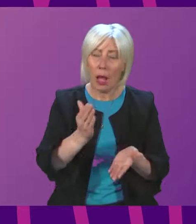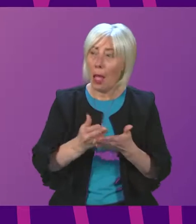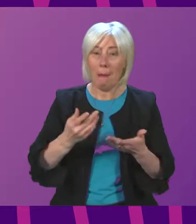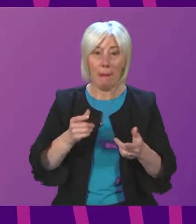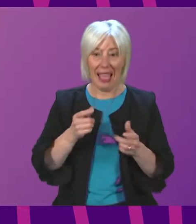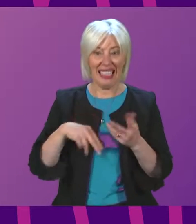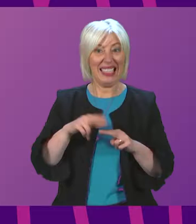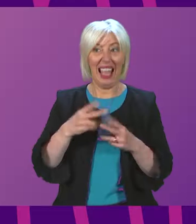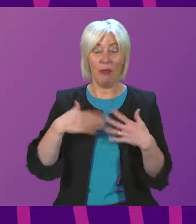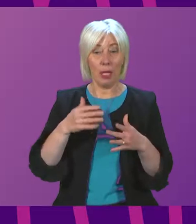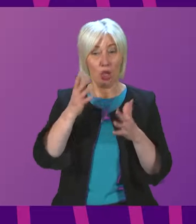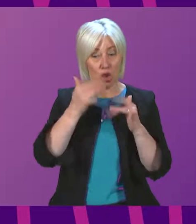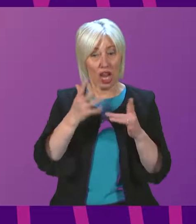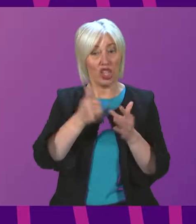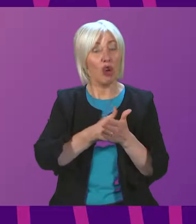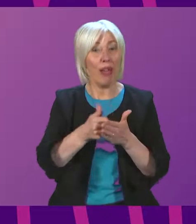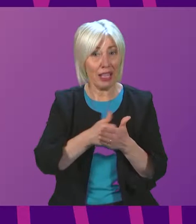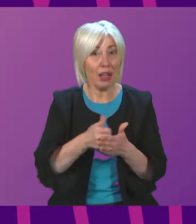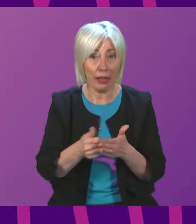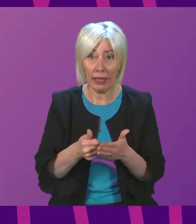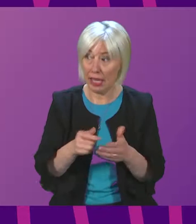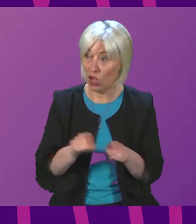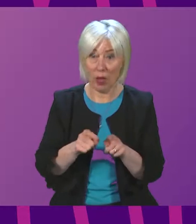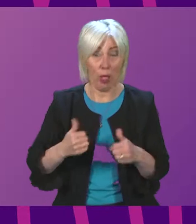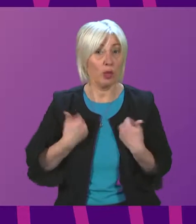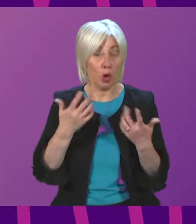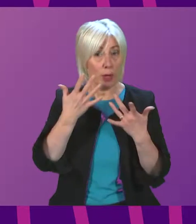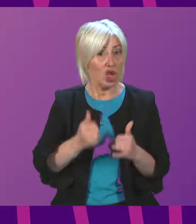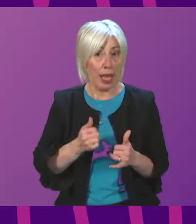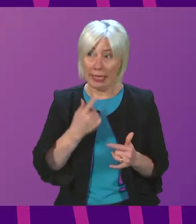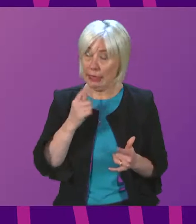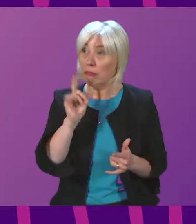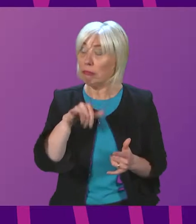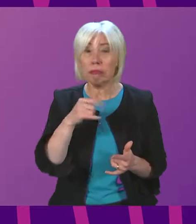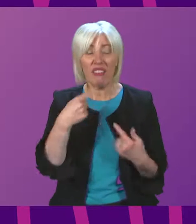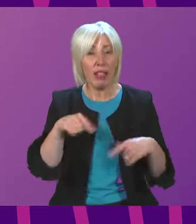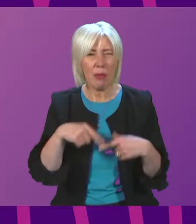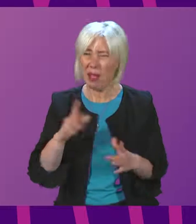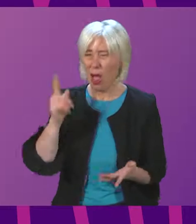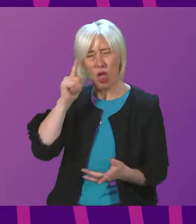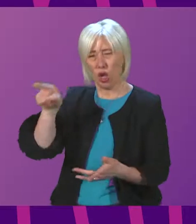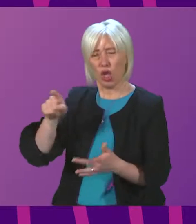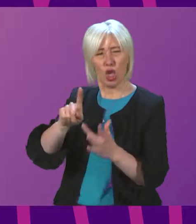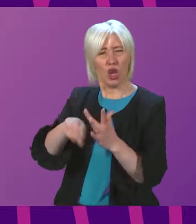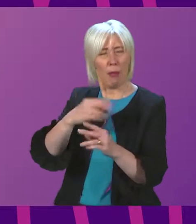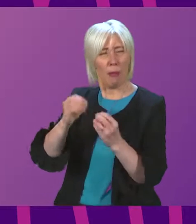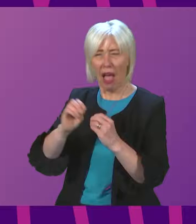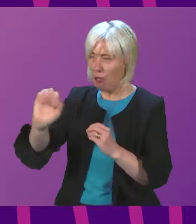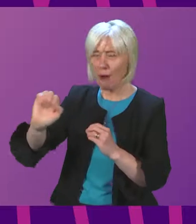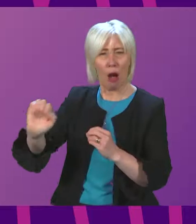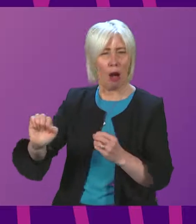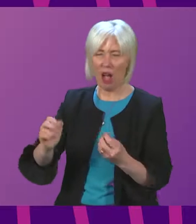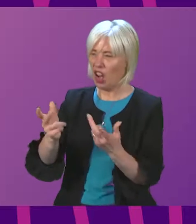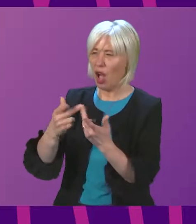checked on a regular basis and checked as of this morning. And I would have thought that Jeremy Balfour and other members